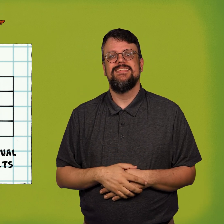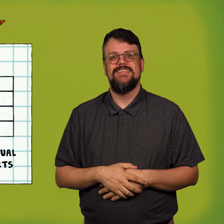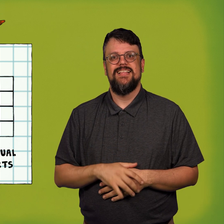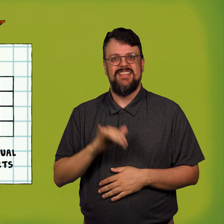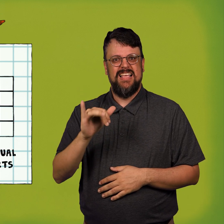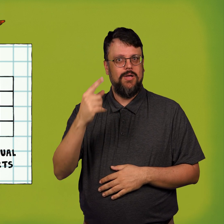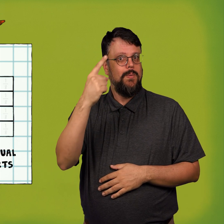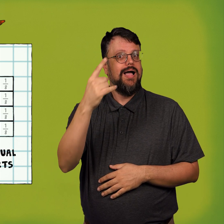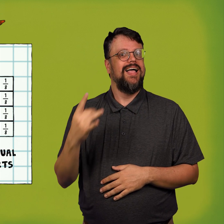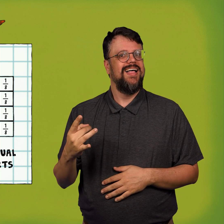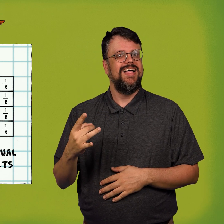Eighths.